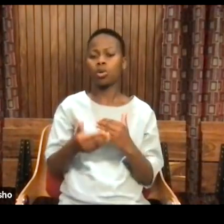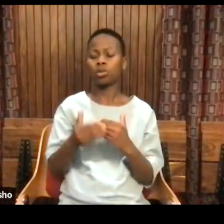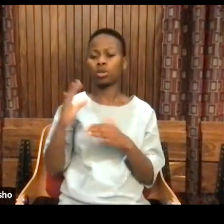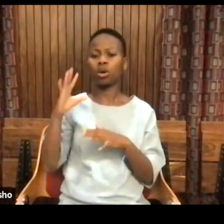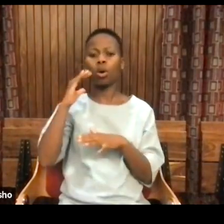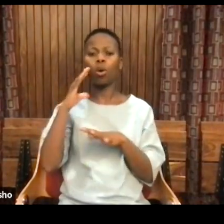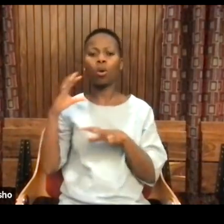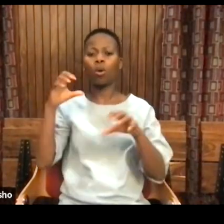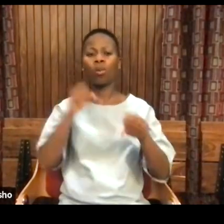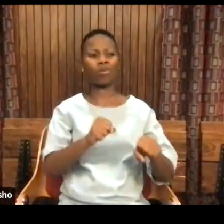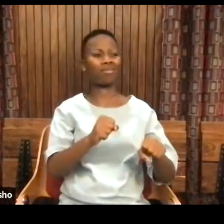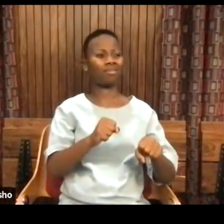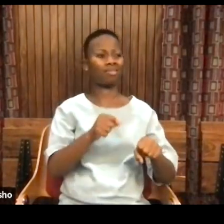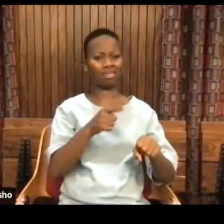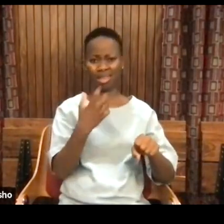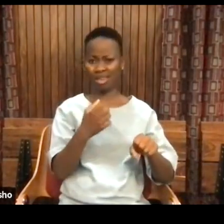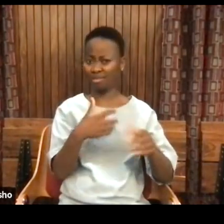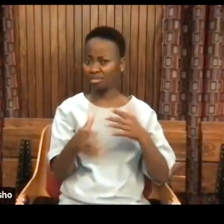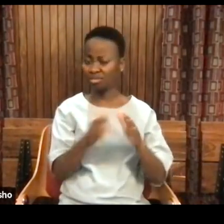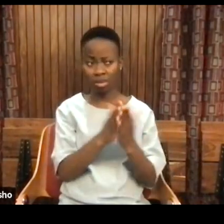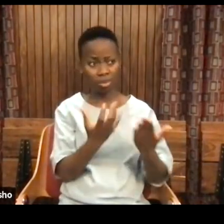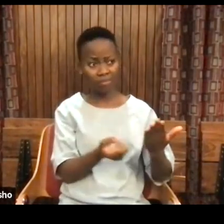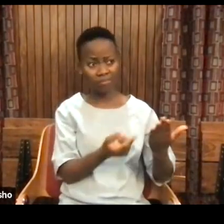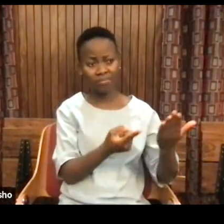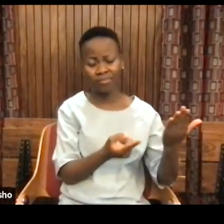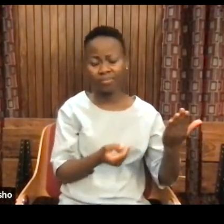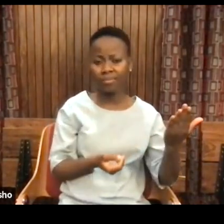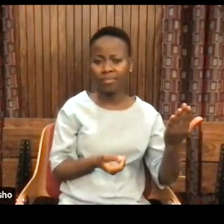colleague here is asking. Zandi?